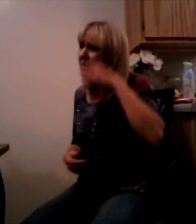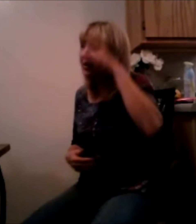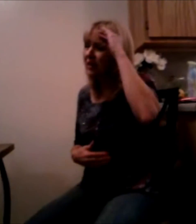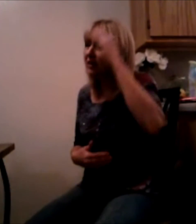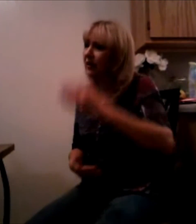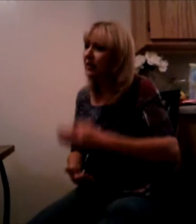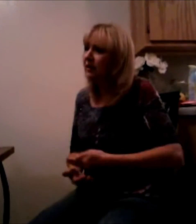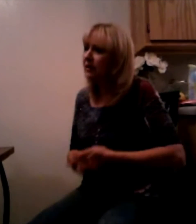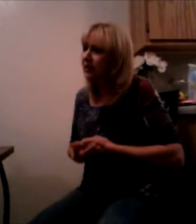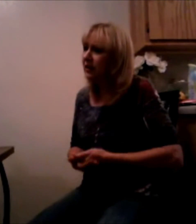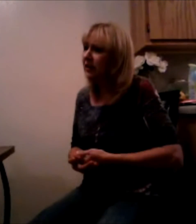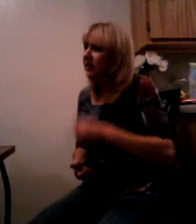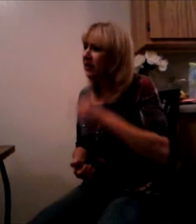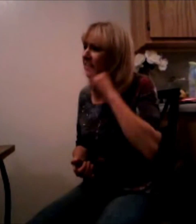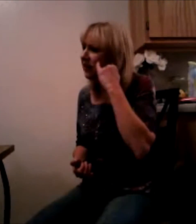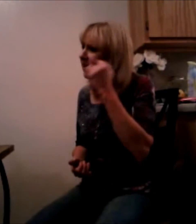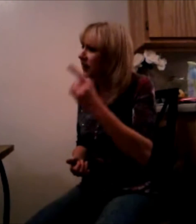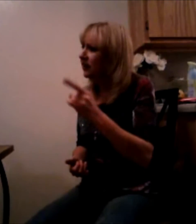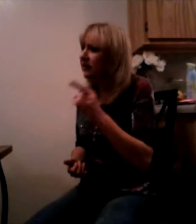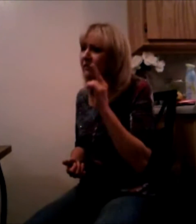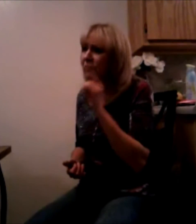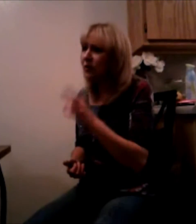If you can